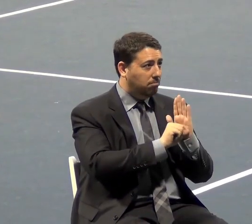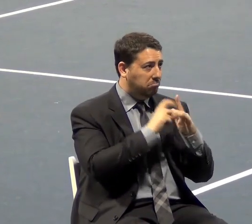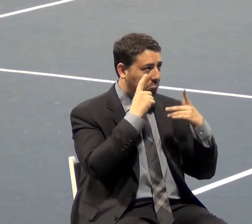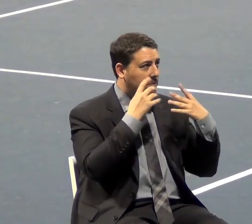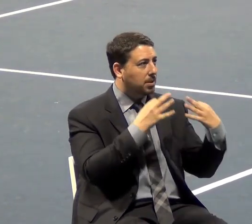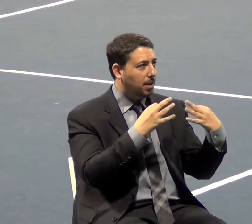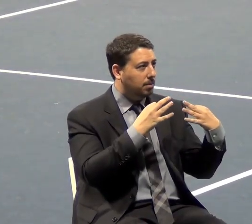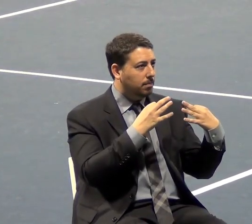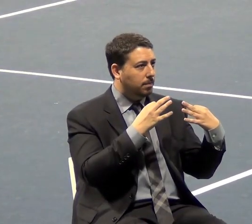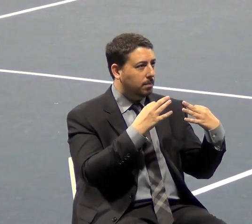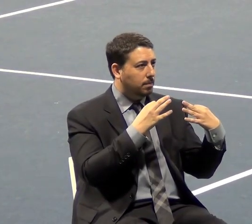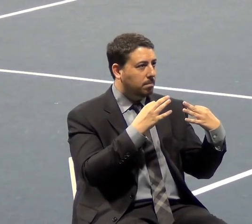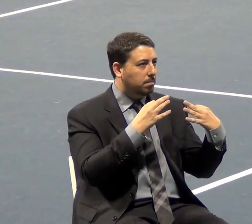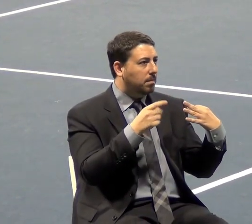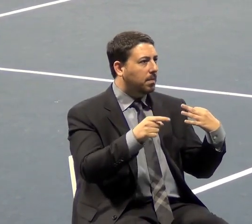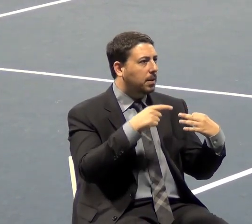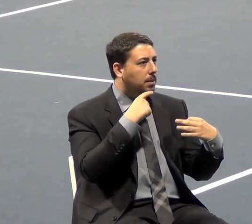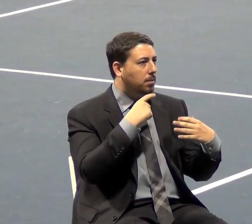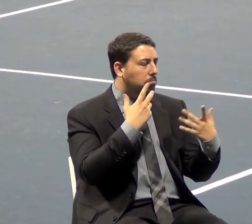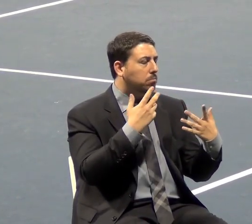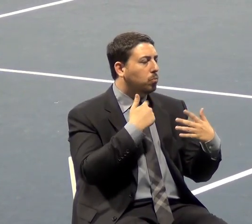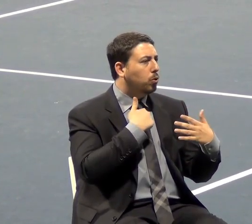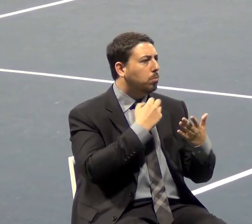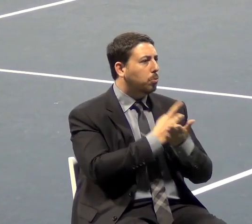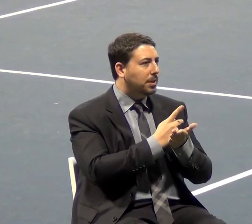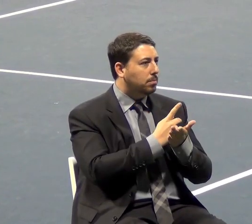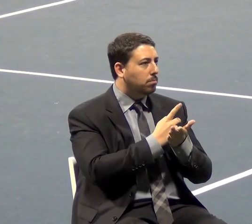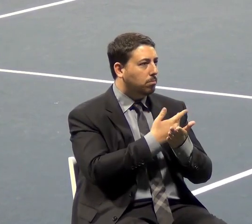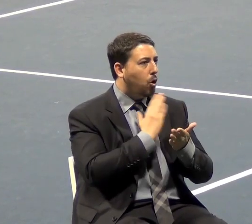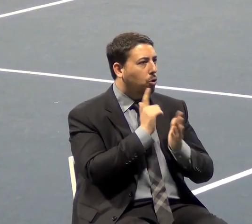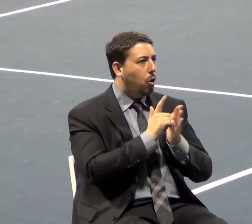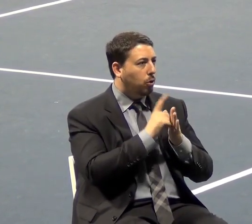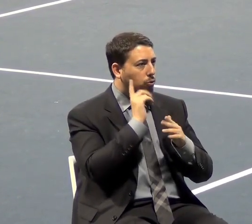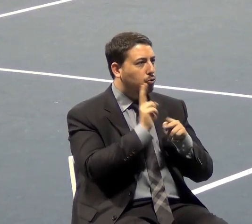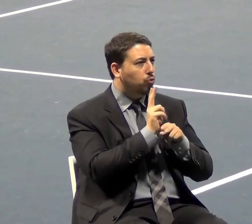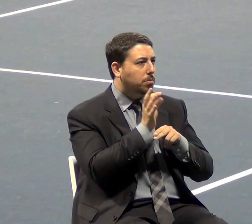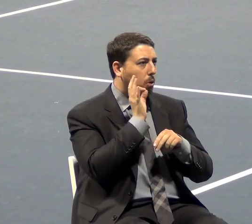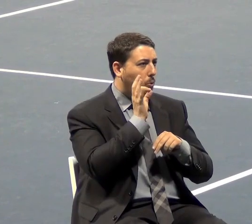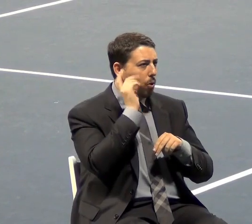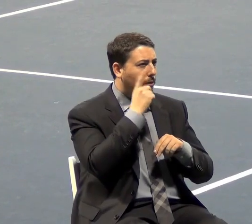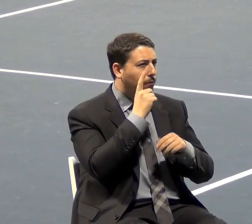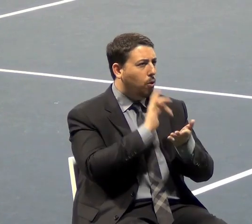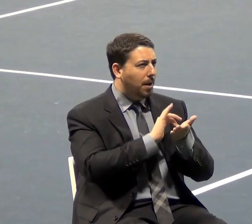it is permissible under state law to use marijuana for medical reasons, I'd let you do it.